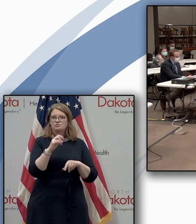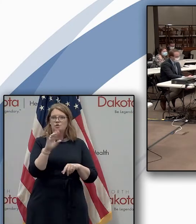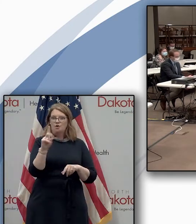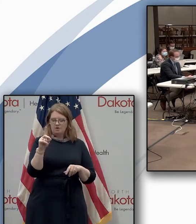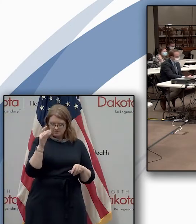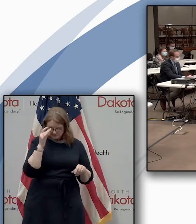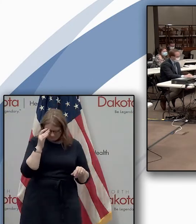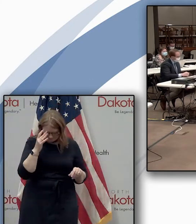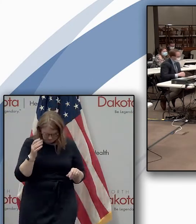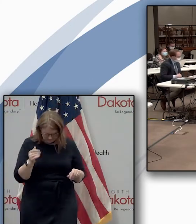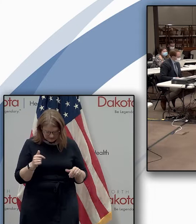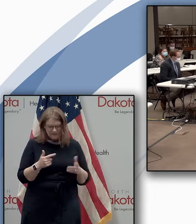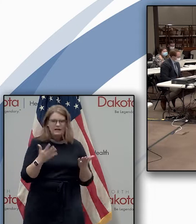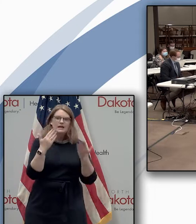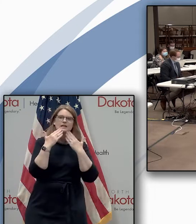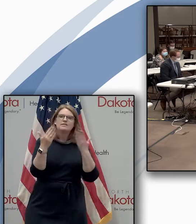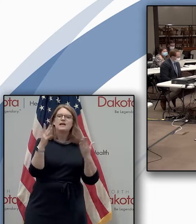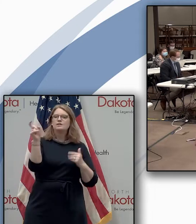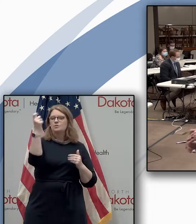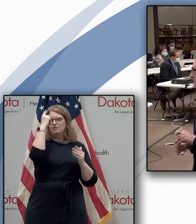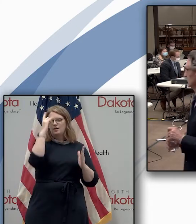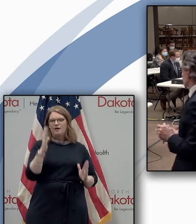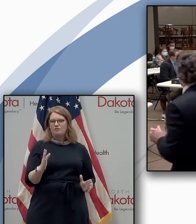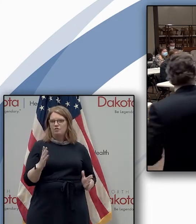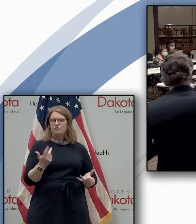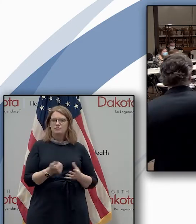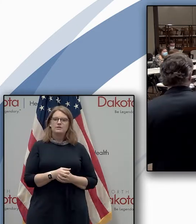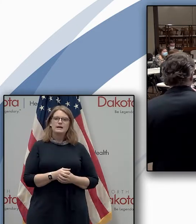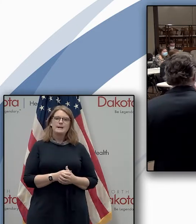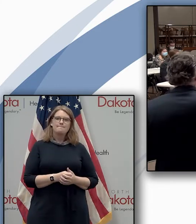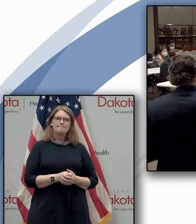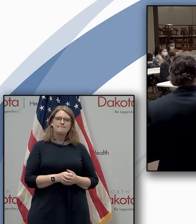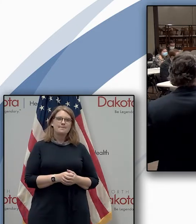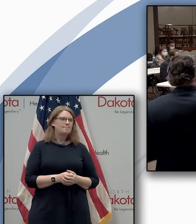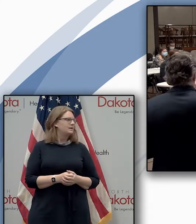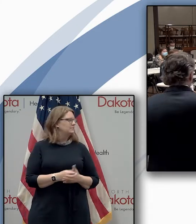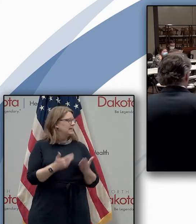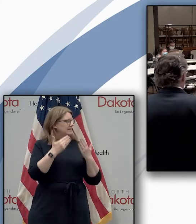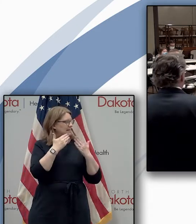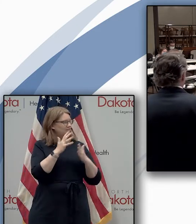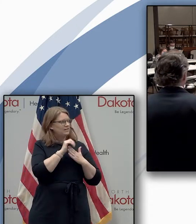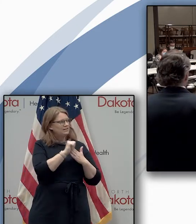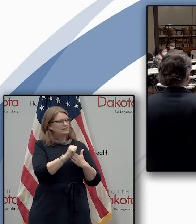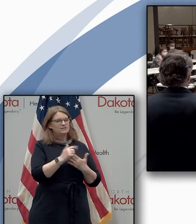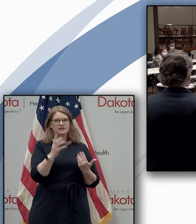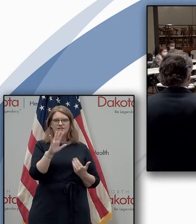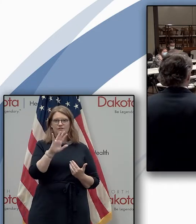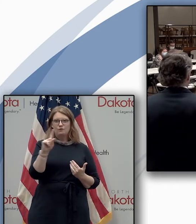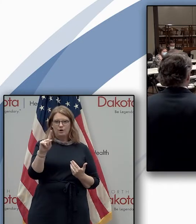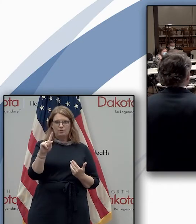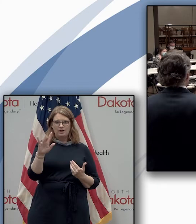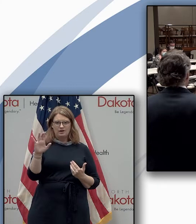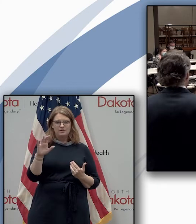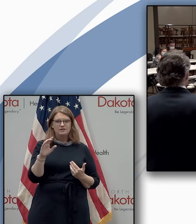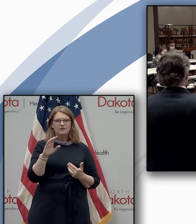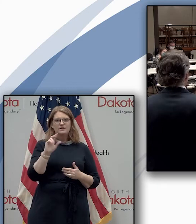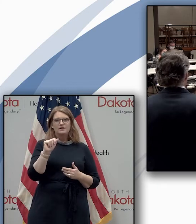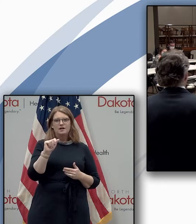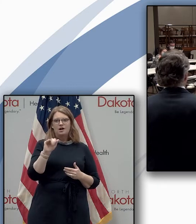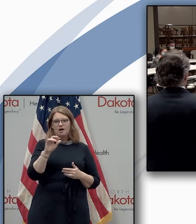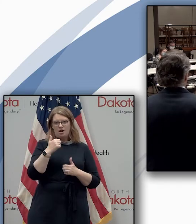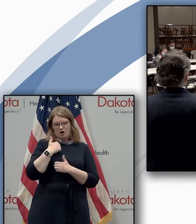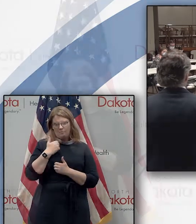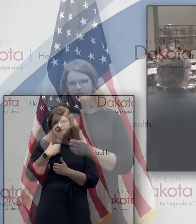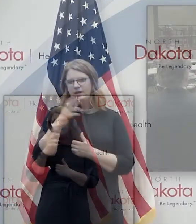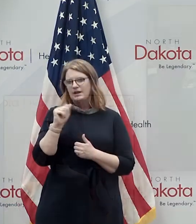well thank you governor and thank you for your leadership on behalf of the 4100 army and air guardsmen